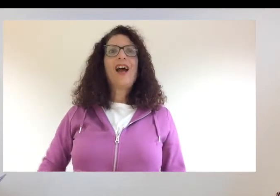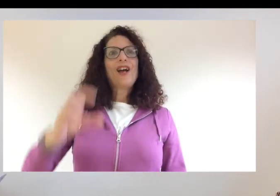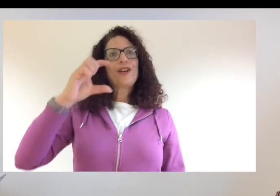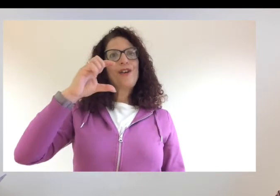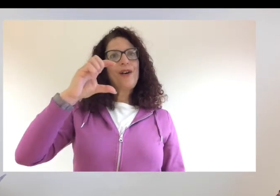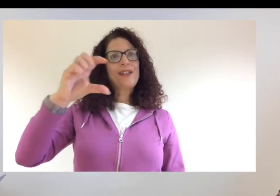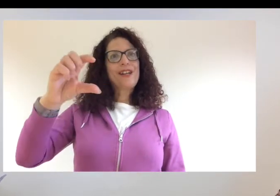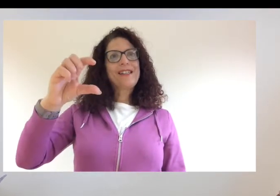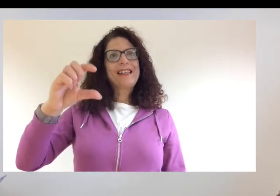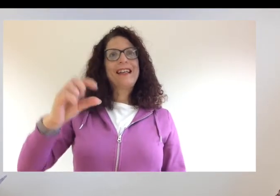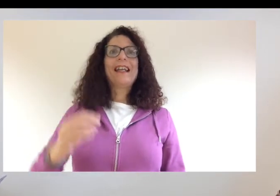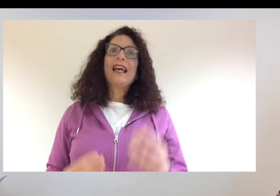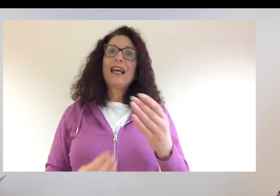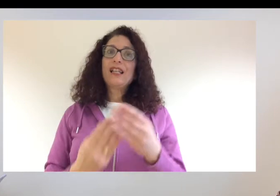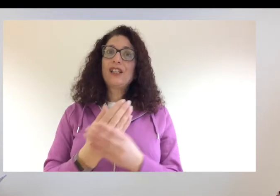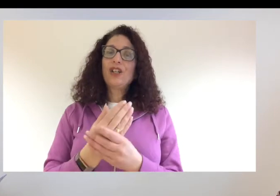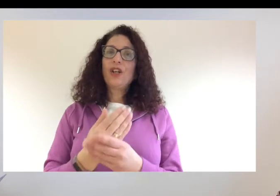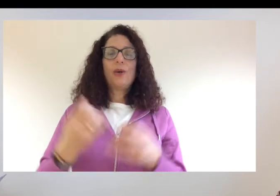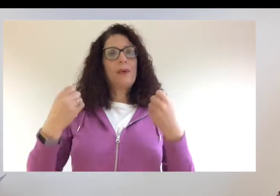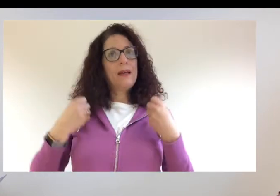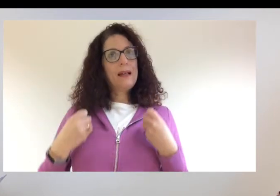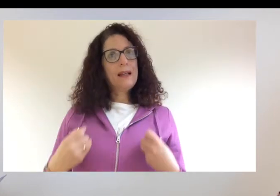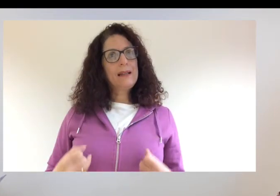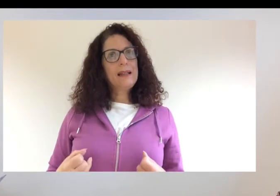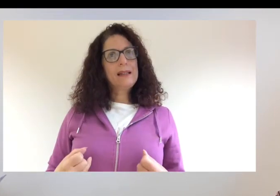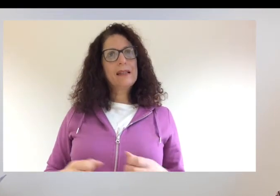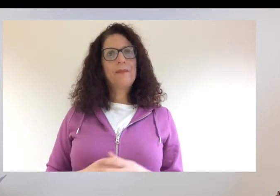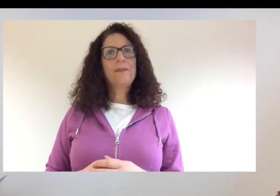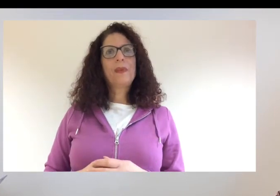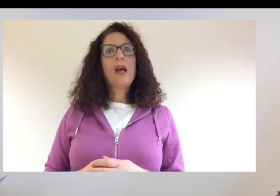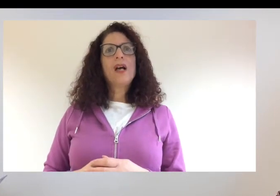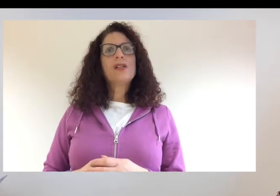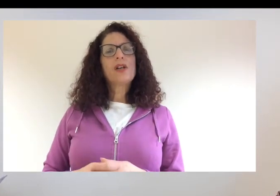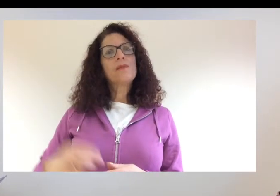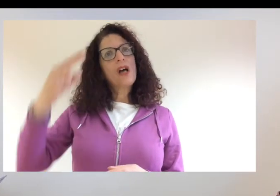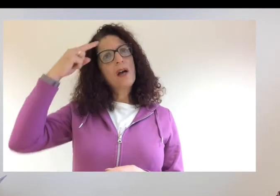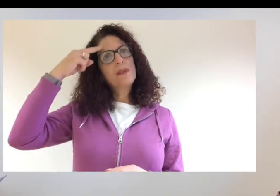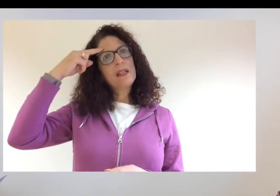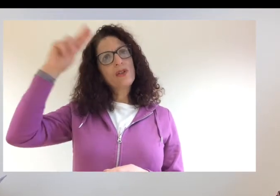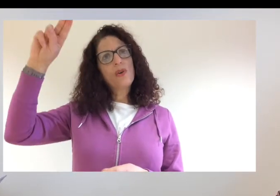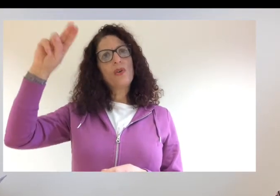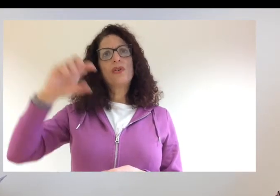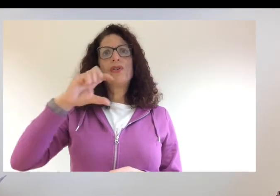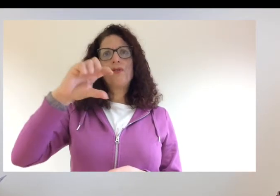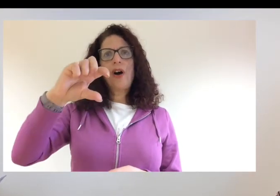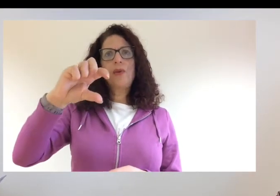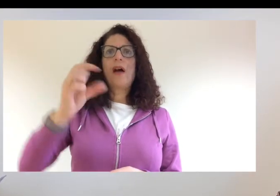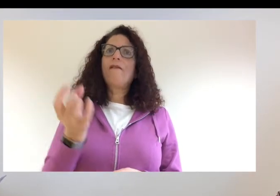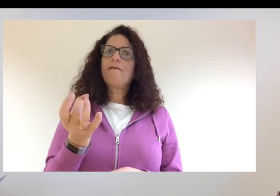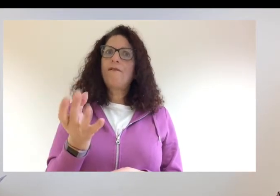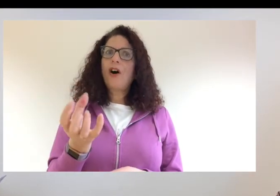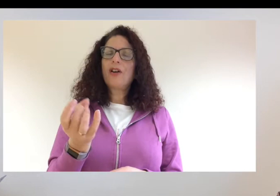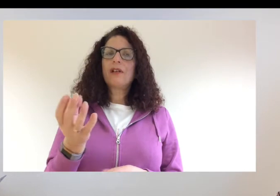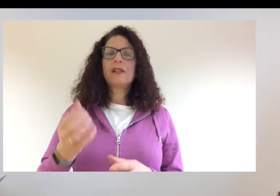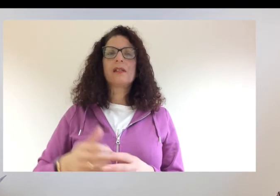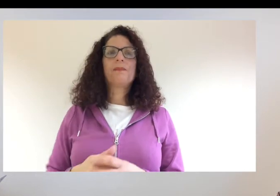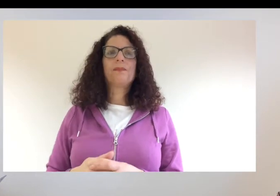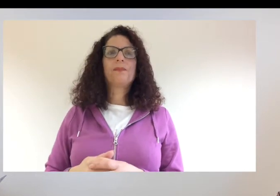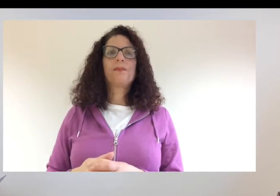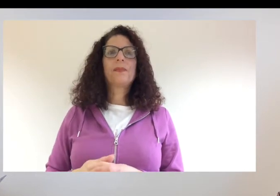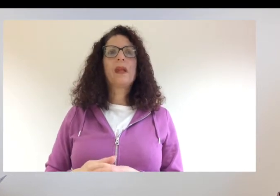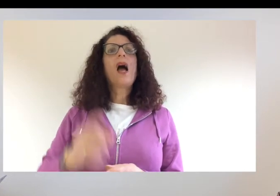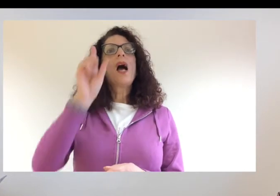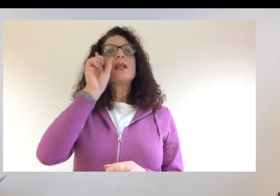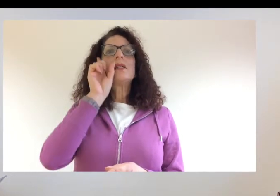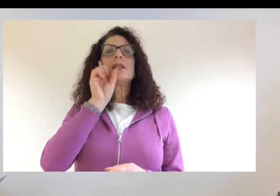COVID-19 is a new illness. It is sometimes called coronavirus.